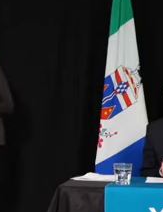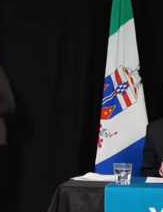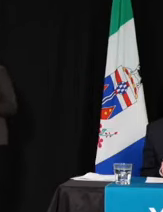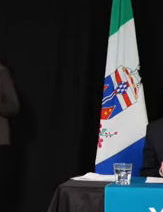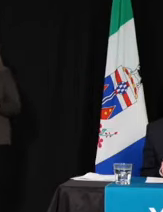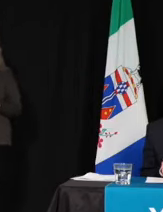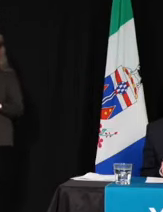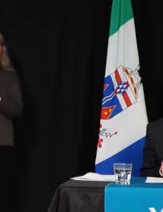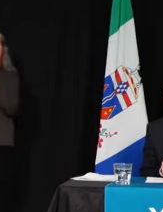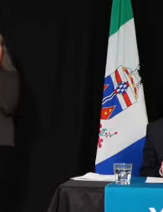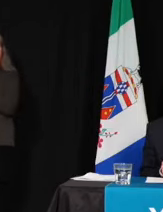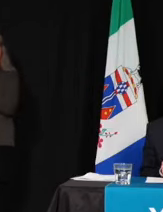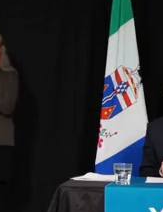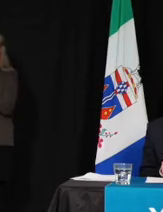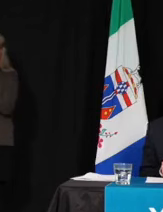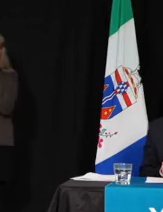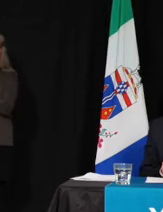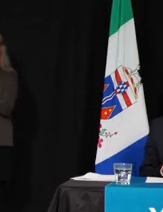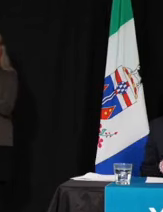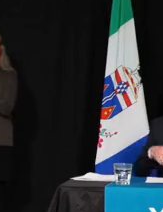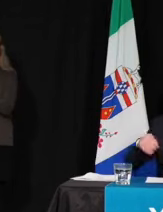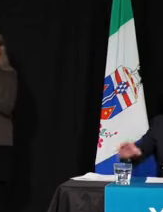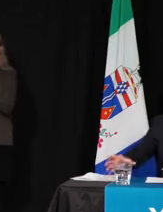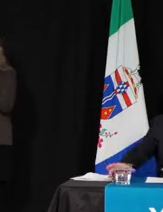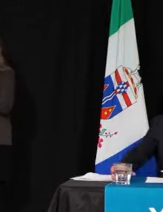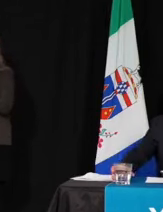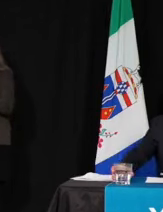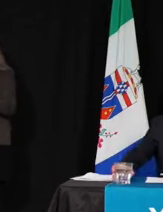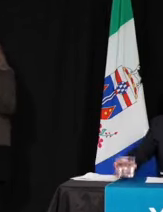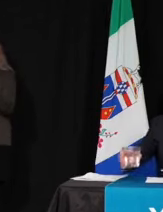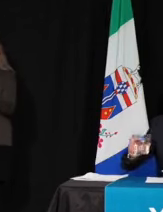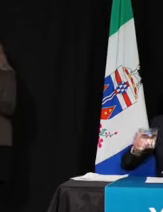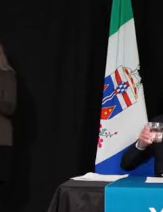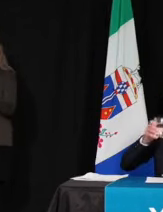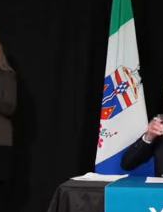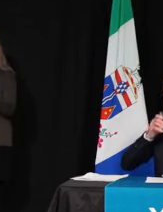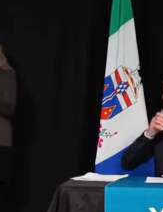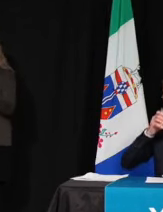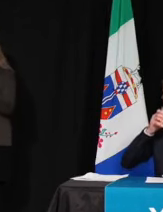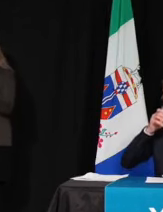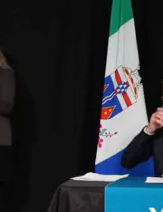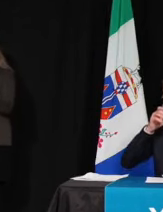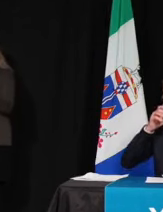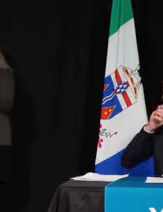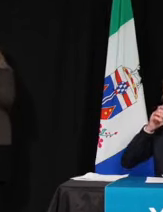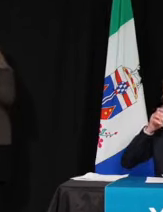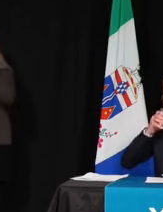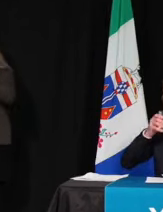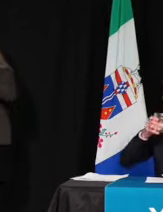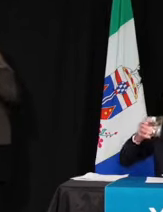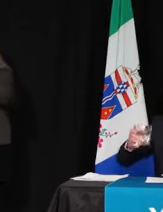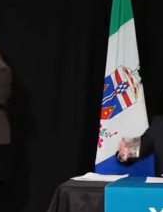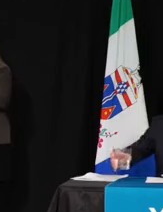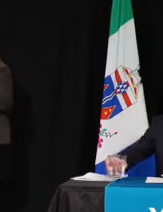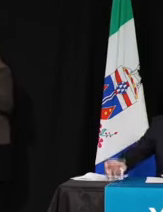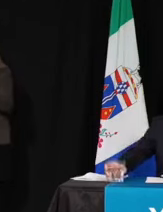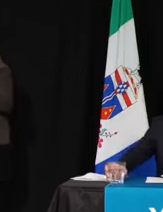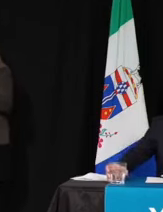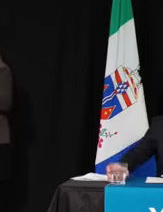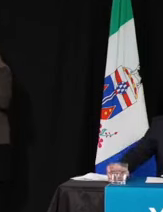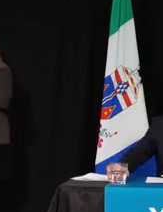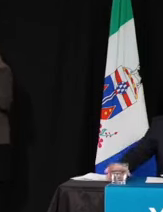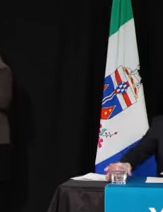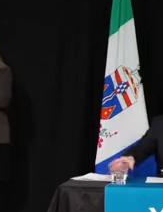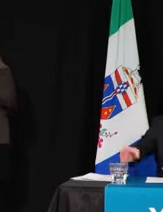Yukon government's COVID-19 response included providing child care at no cost to Yukon's essential workers, which is quite a lengthy list of occupations.